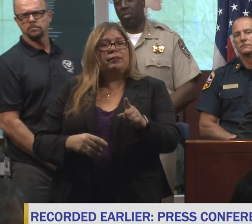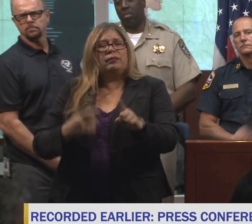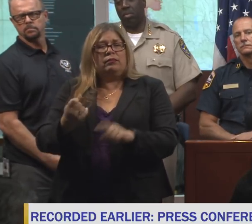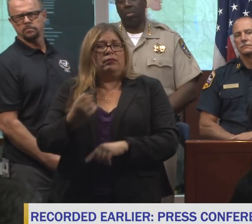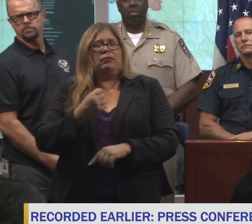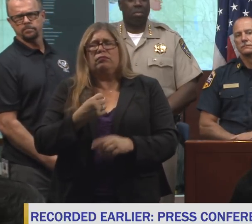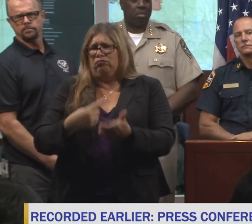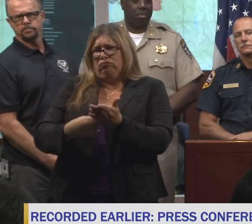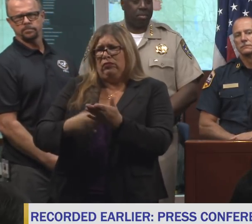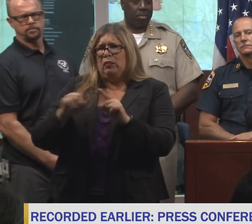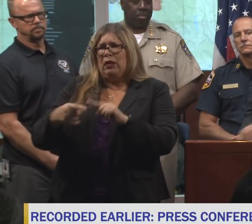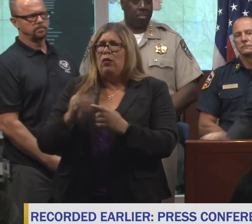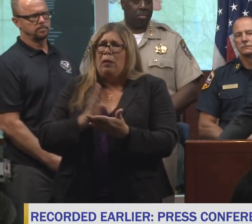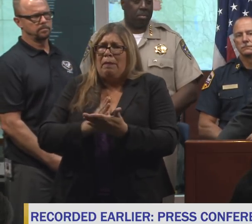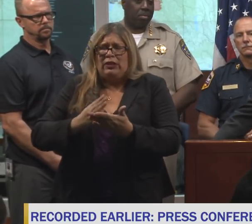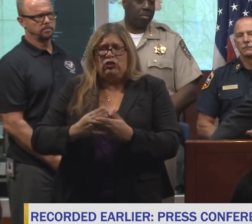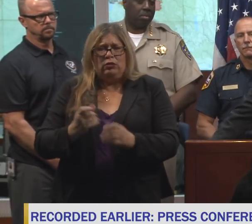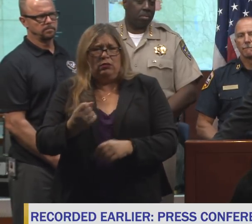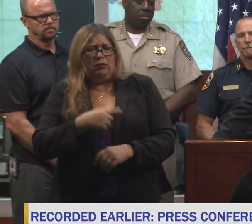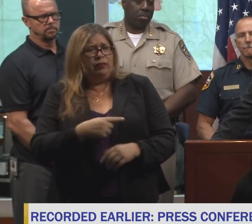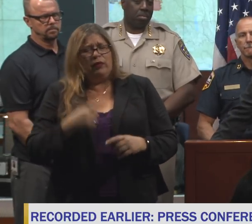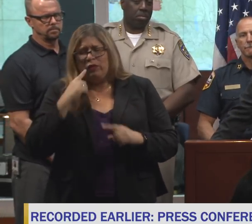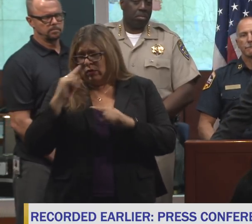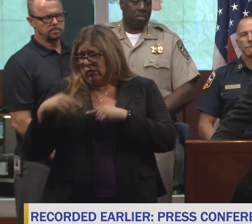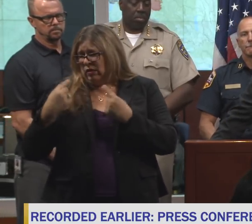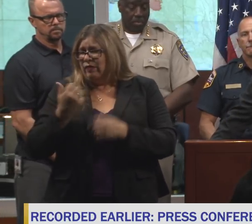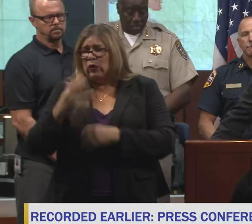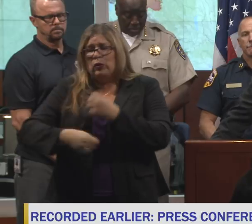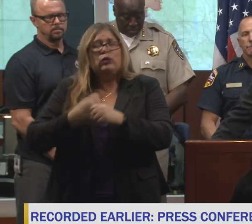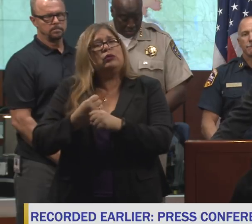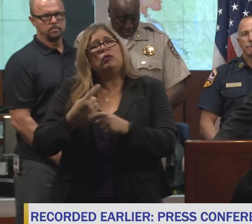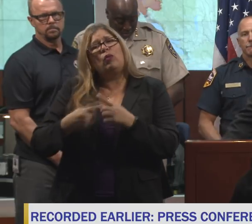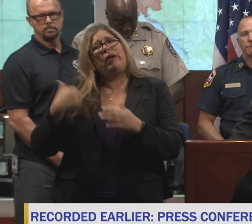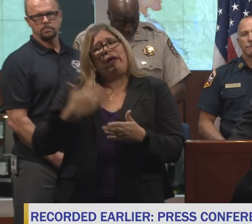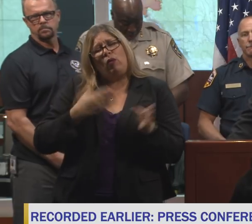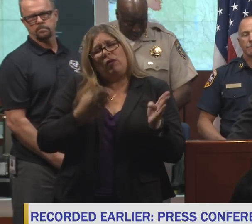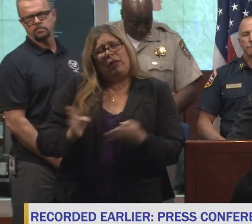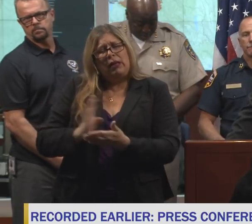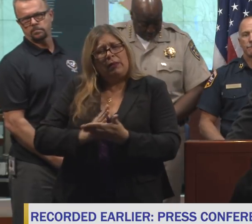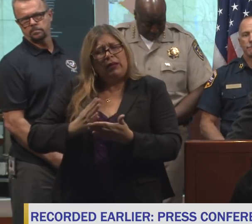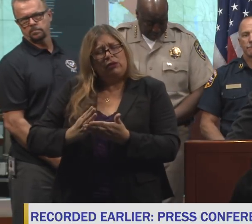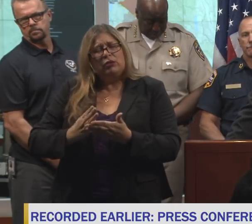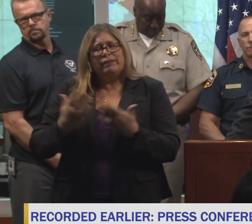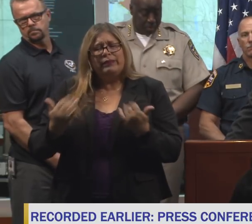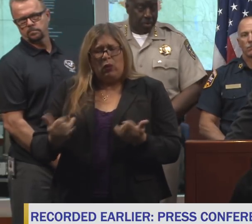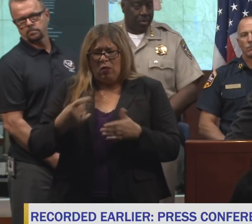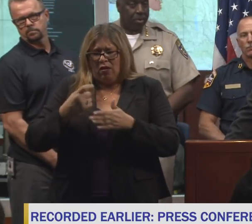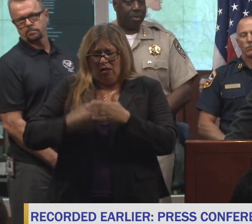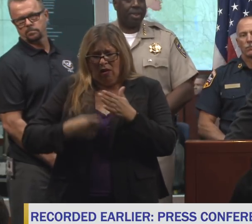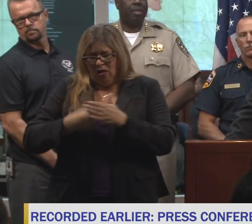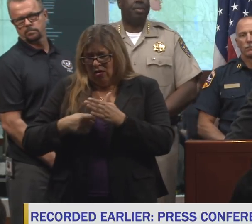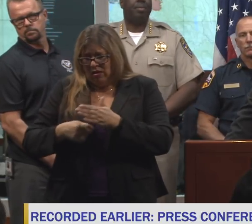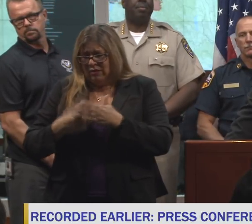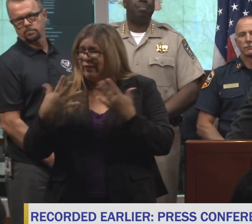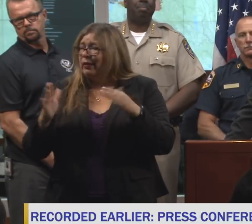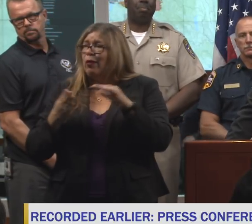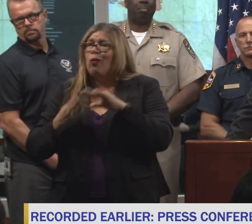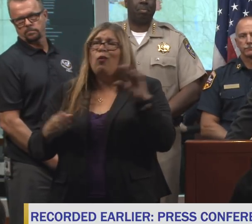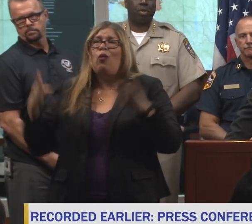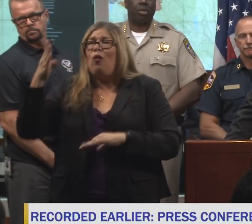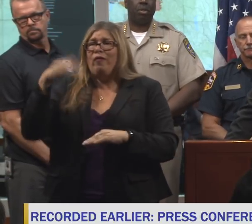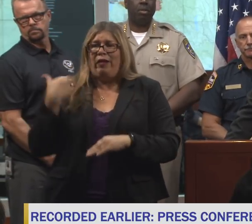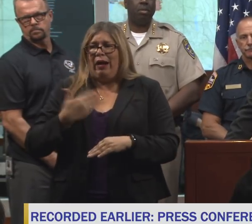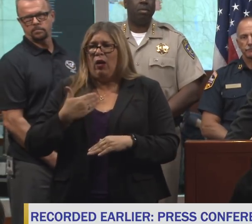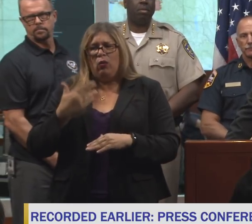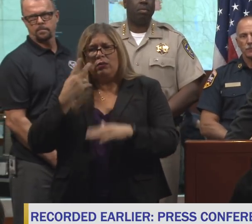budget? For the past several years, what has been budgeted, the costs of these wildfires have exceeded what has been budgeted for